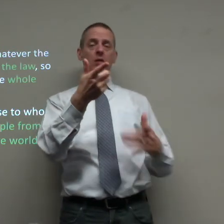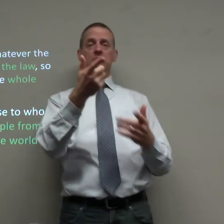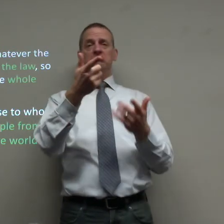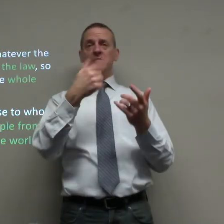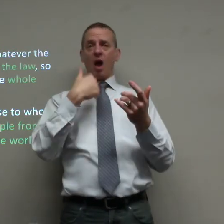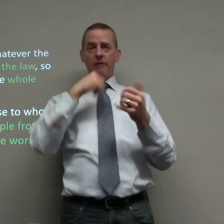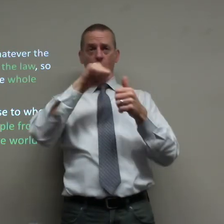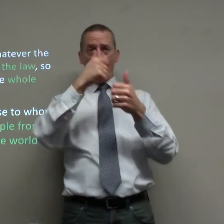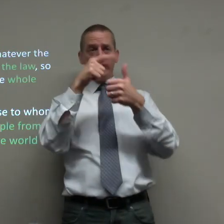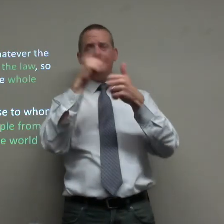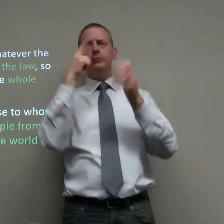the better of me